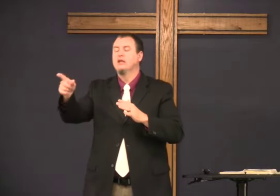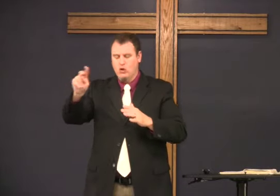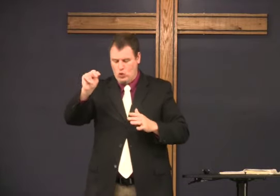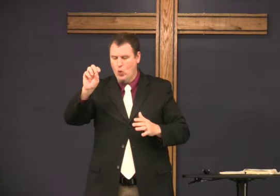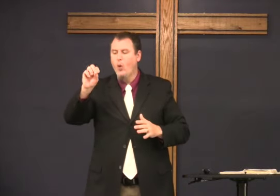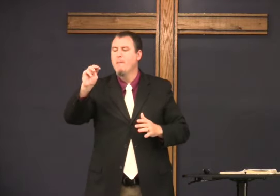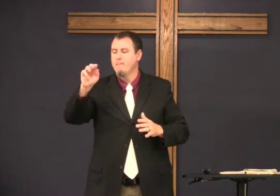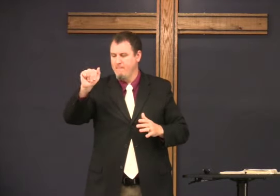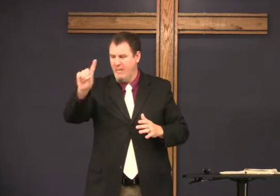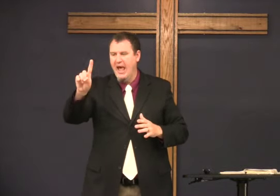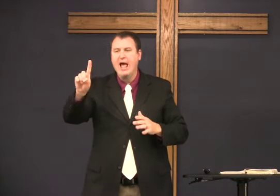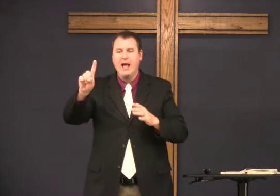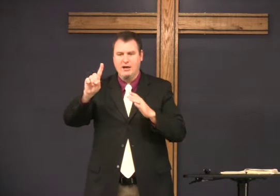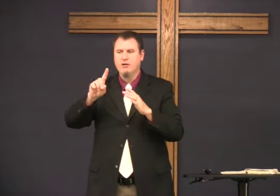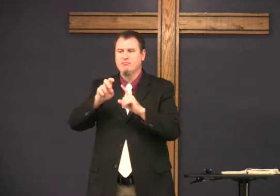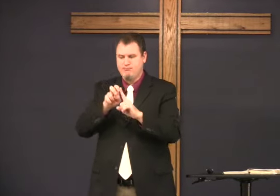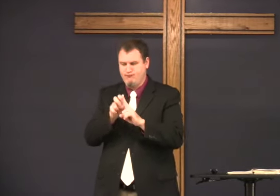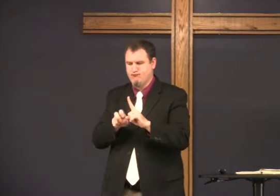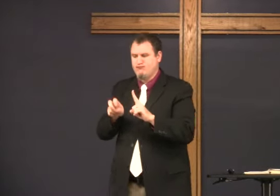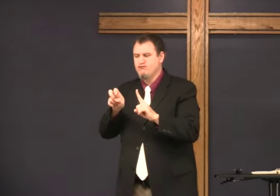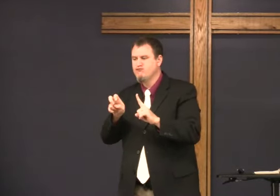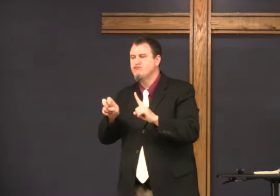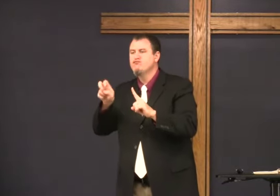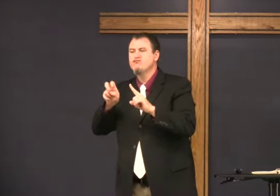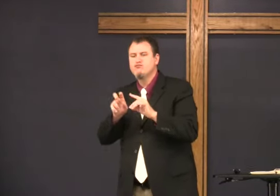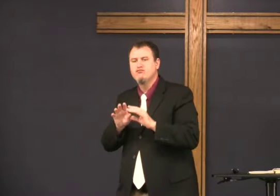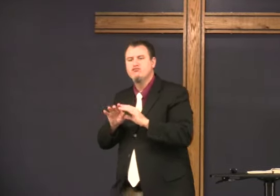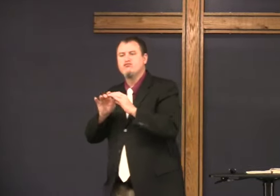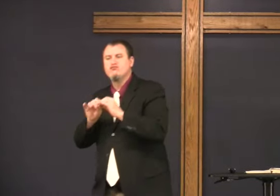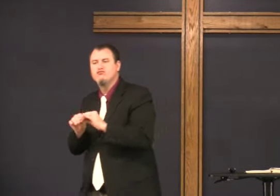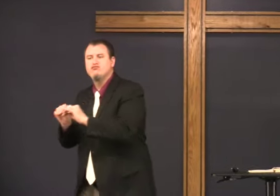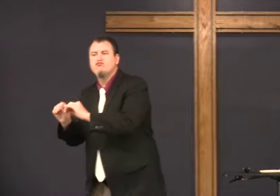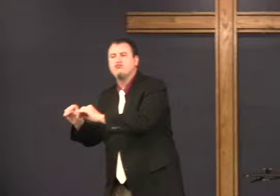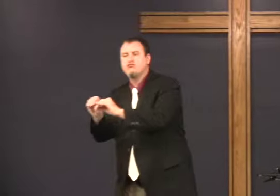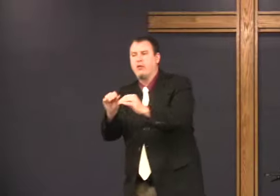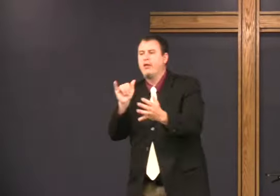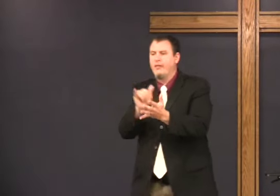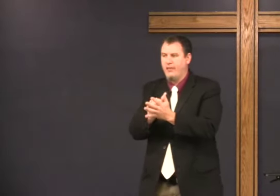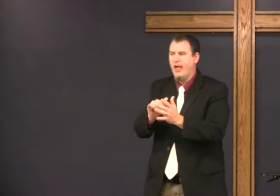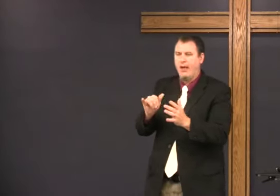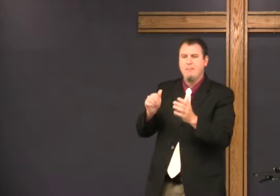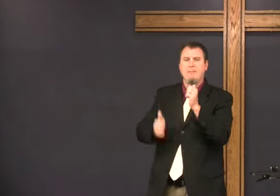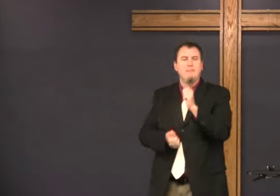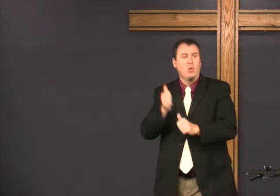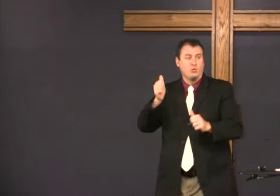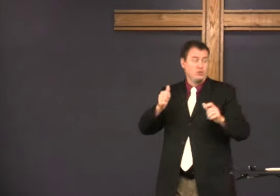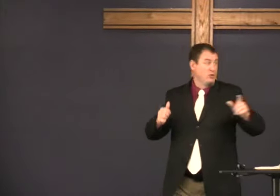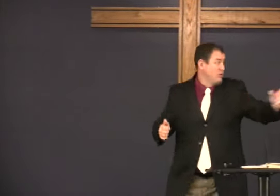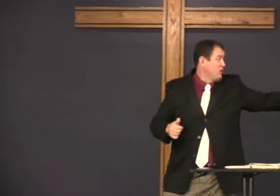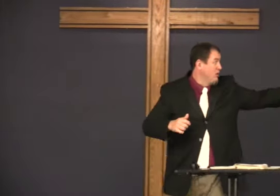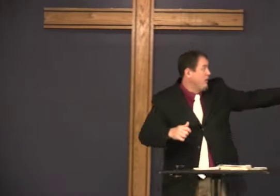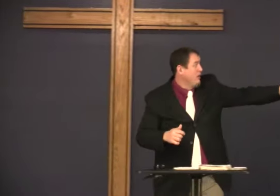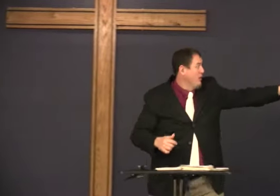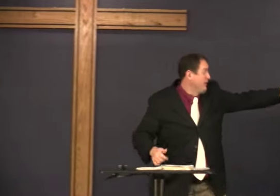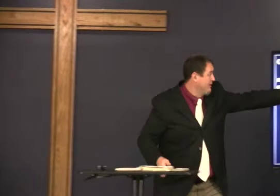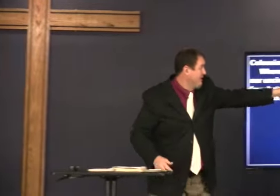Nomads. Nomads, right. They travel around. And that is what most